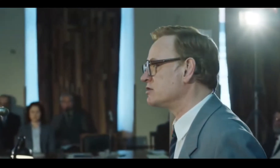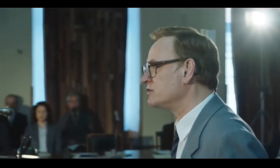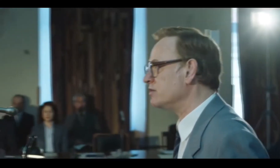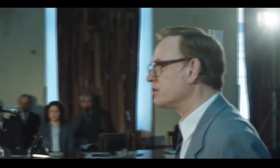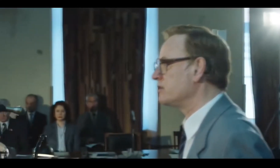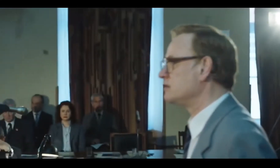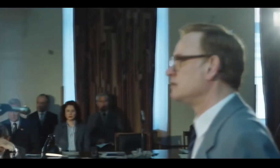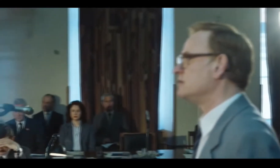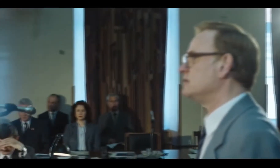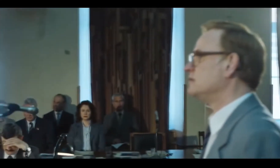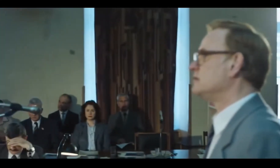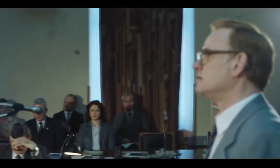the truth.